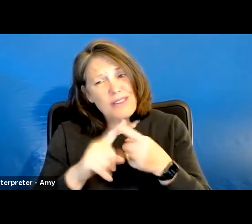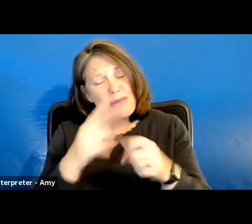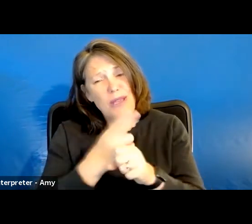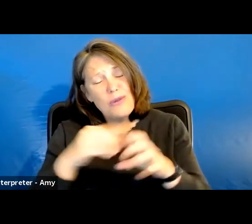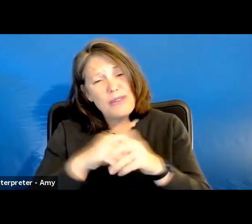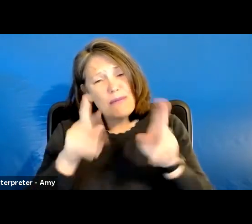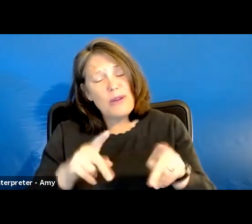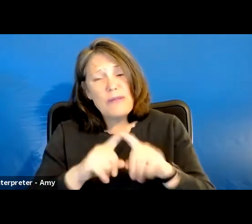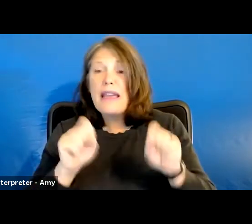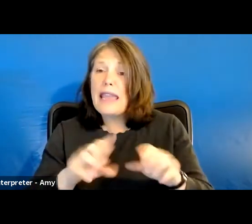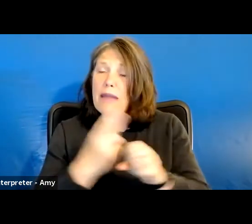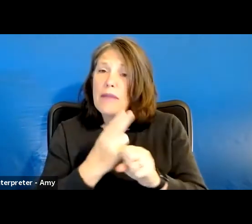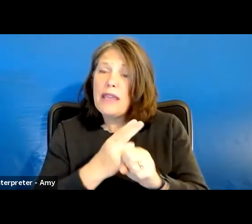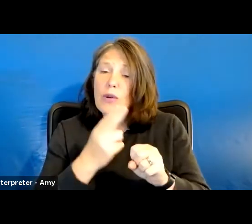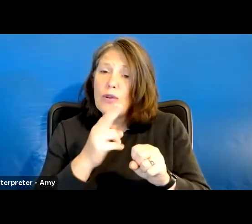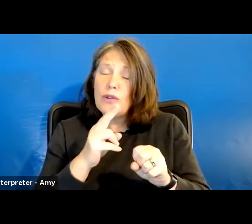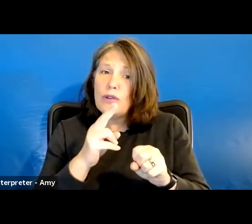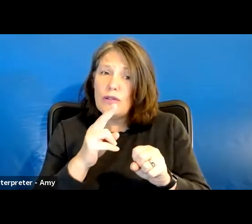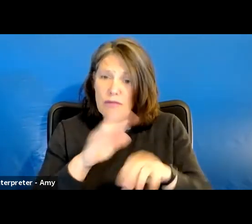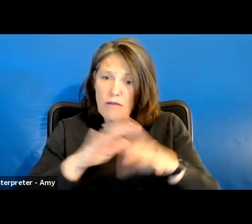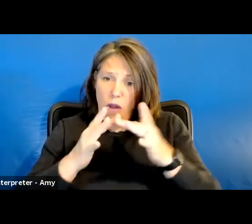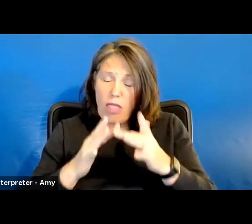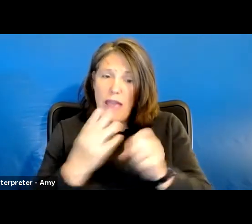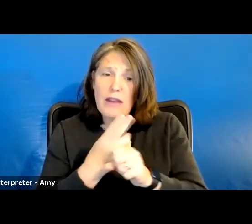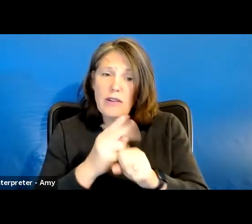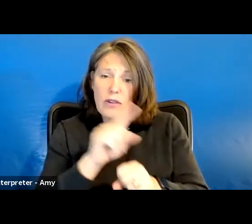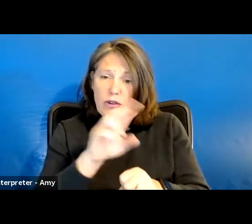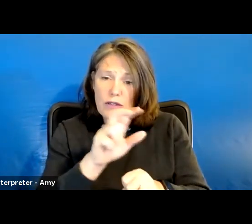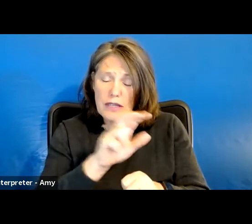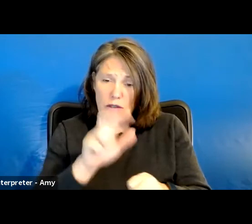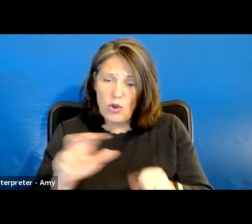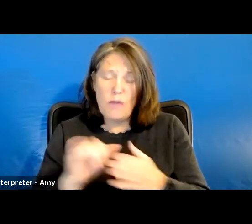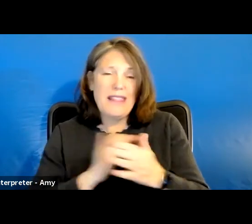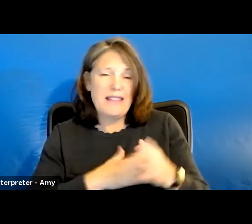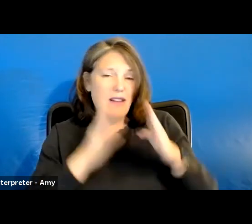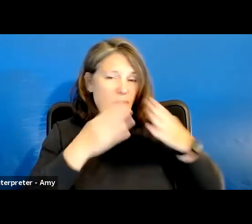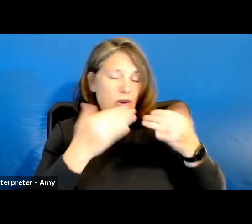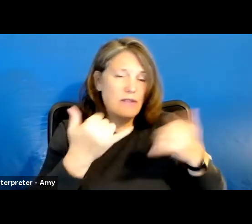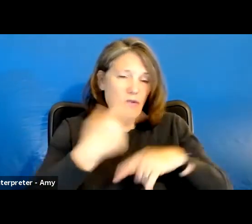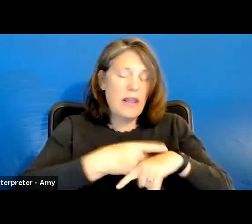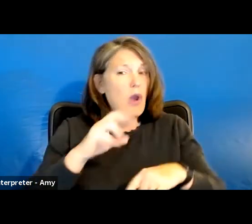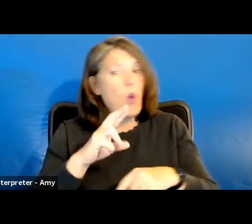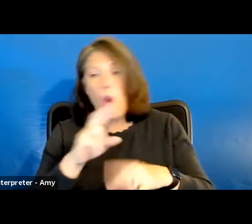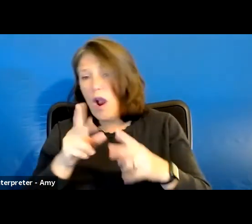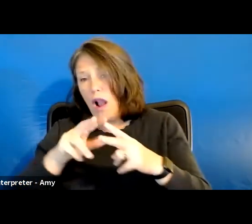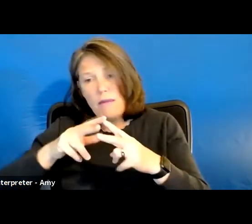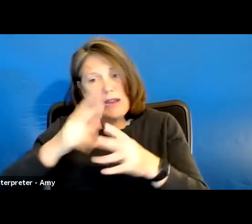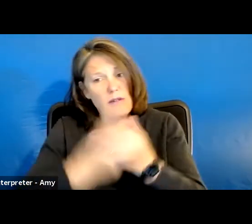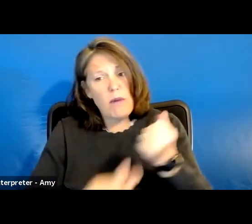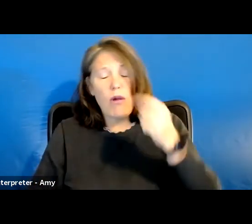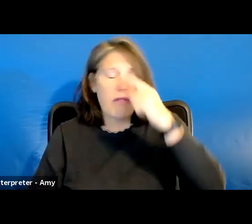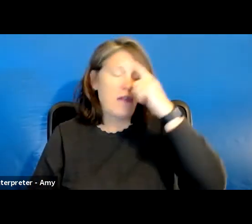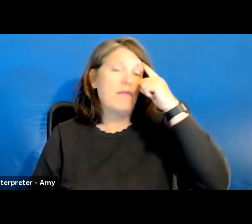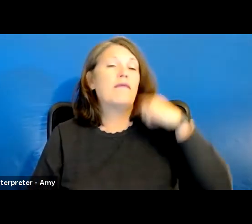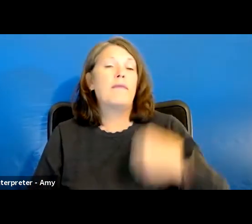be used online using Zoom, which is what we're focusing on today or some combination of both depending